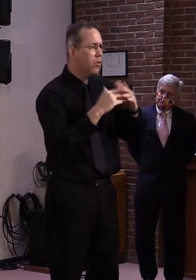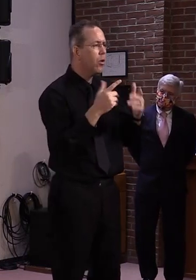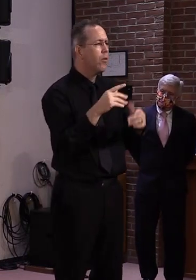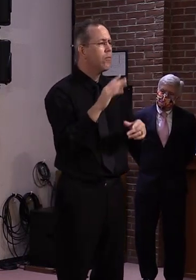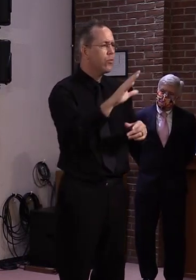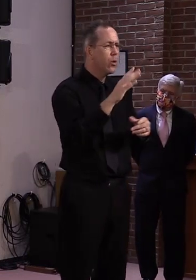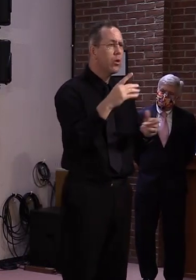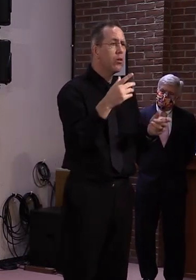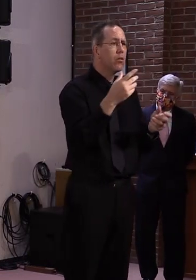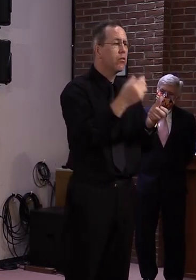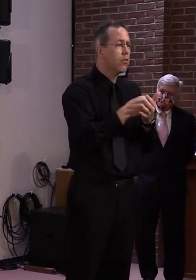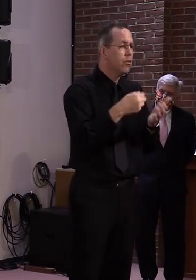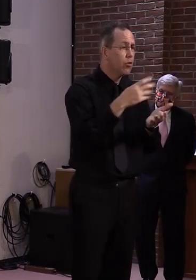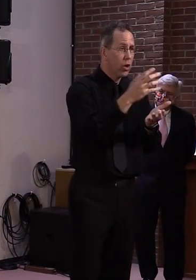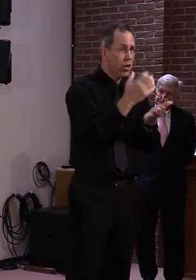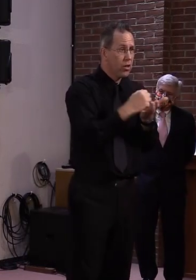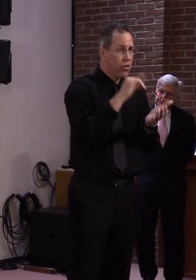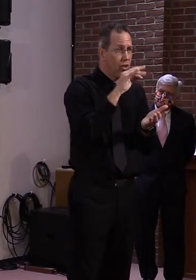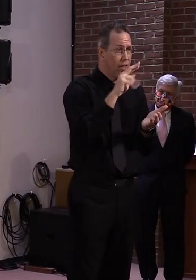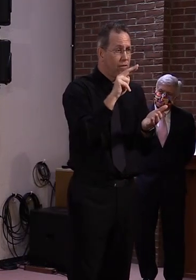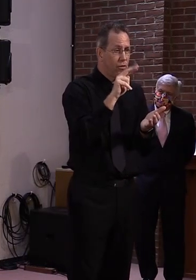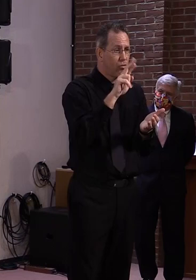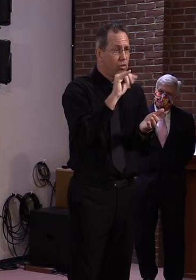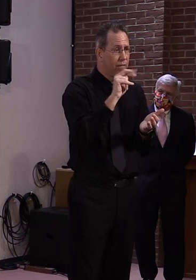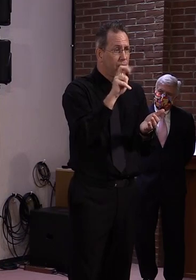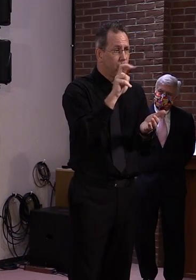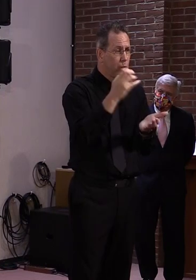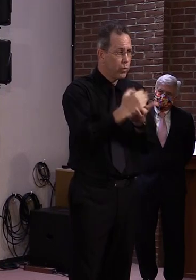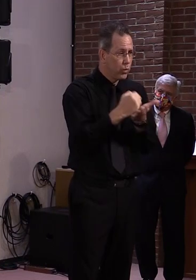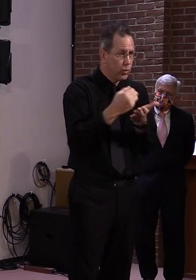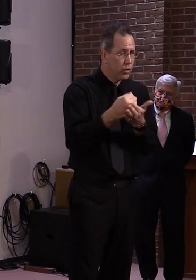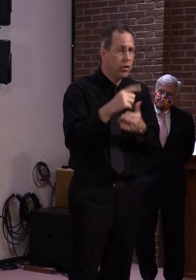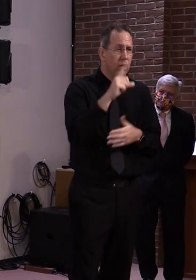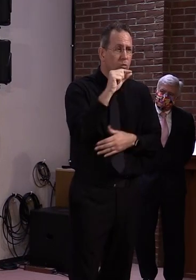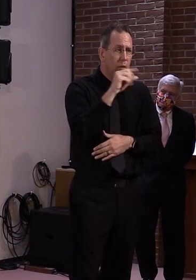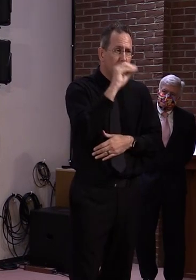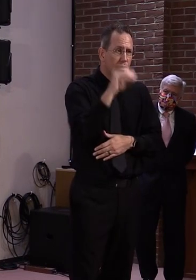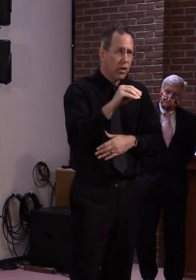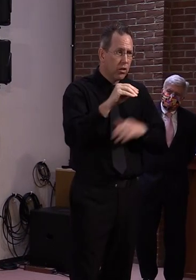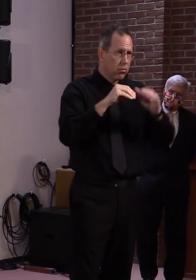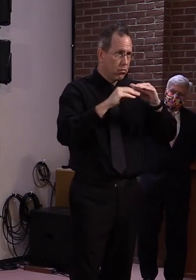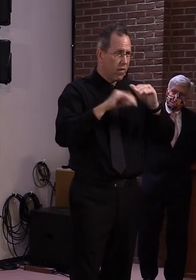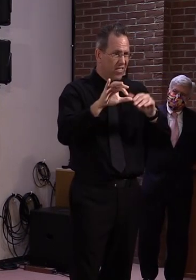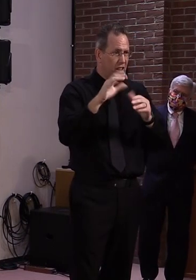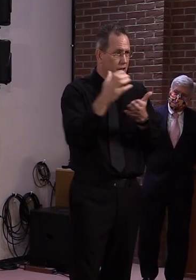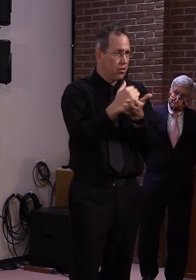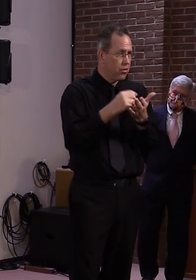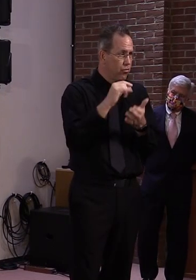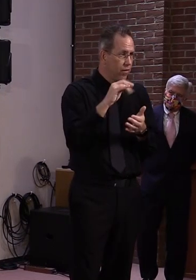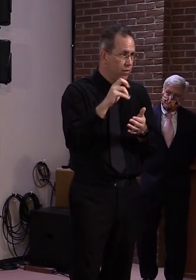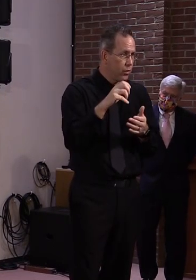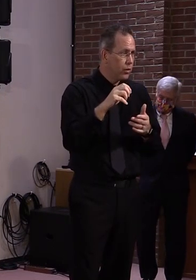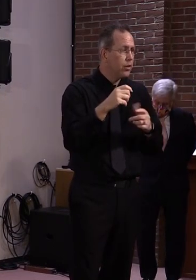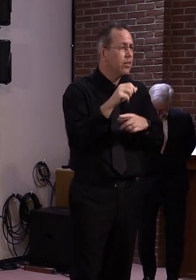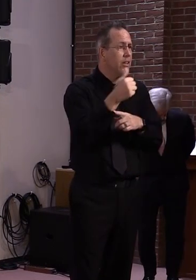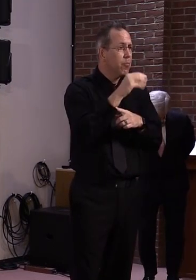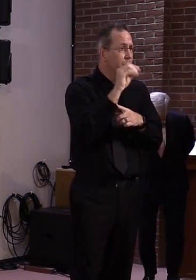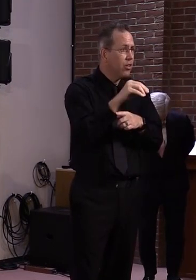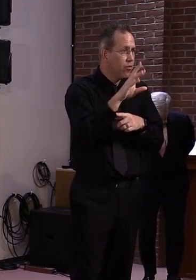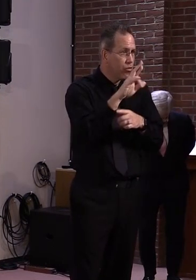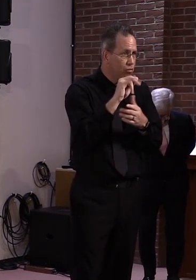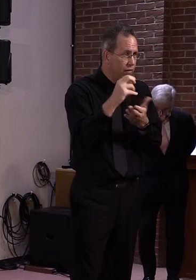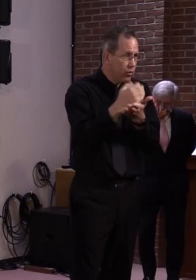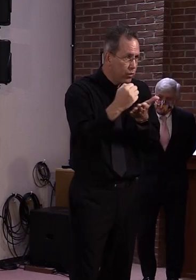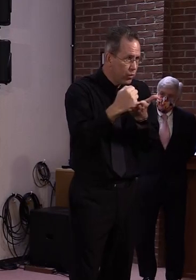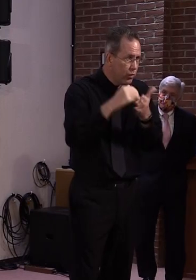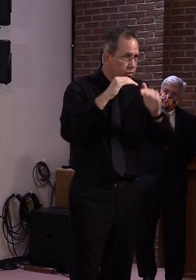It's, it's really just a way and mechanism. We know that we're not going to have enough money for everybody. So we need to put that in place until which time we